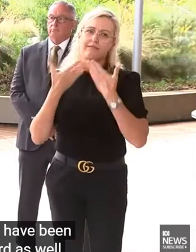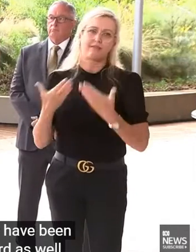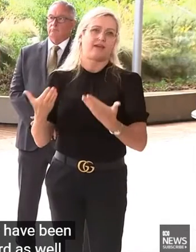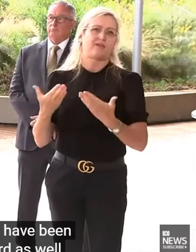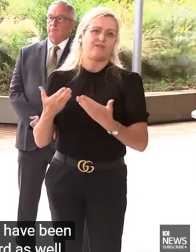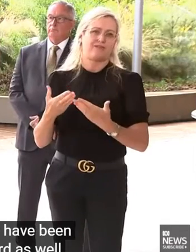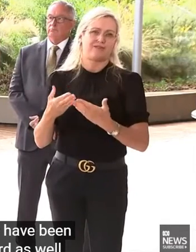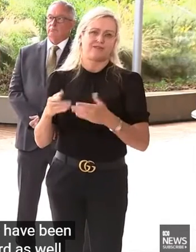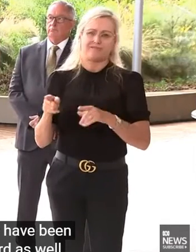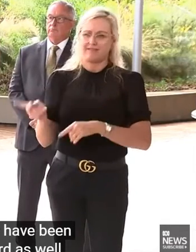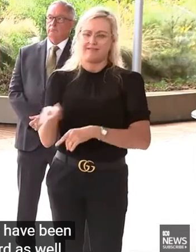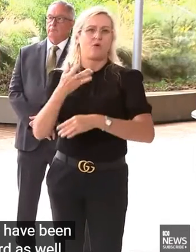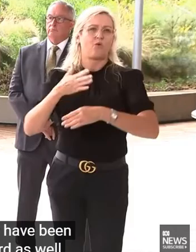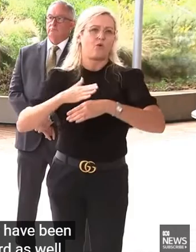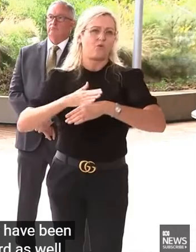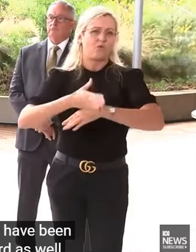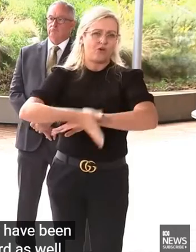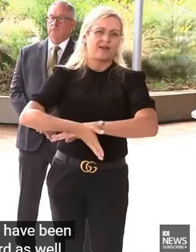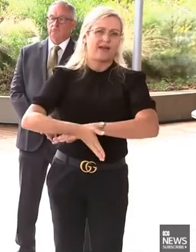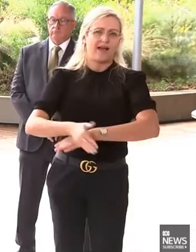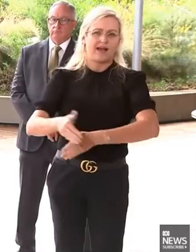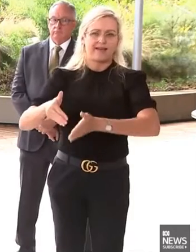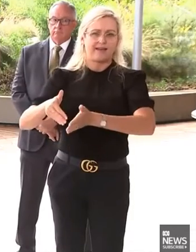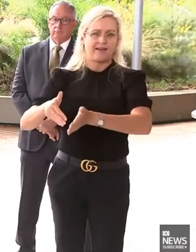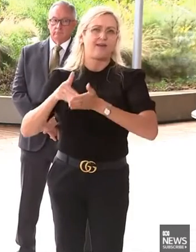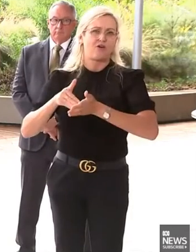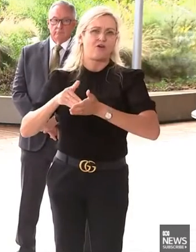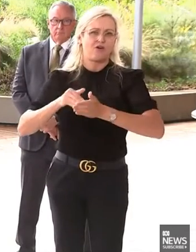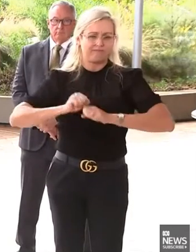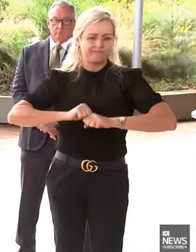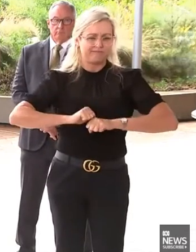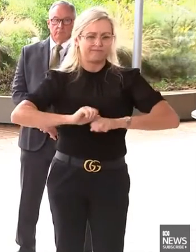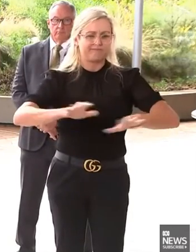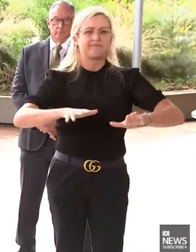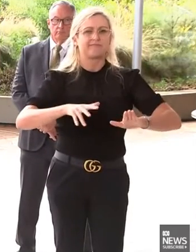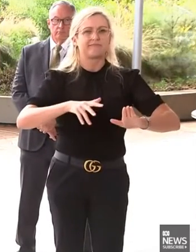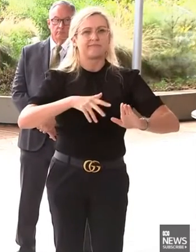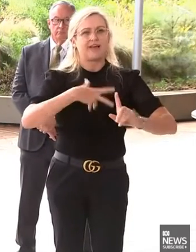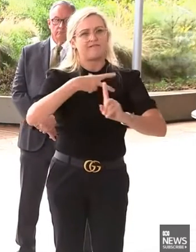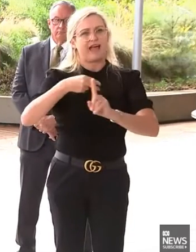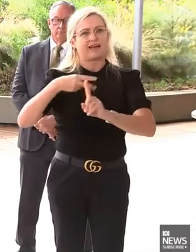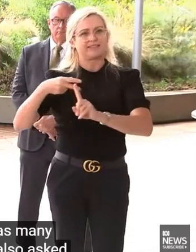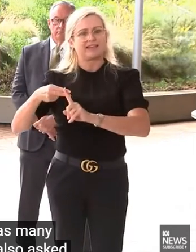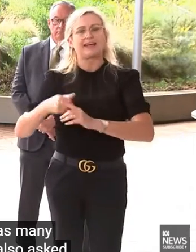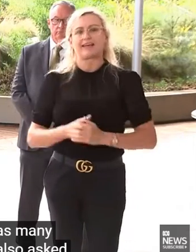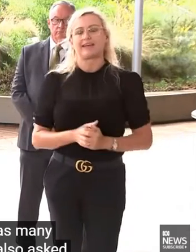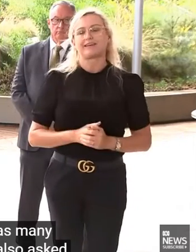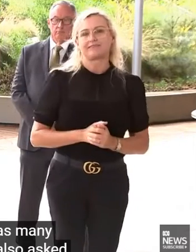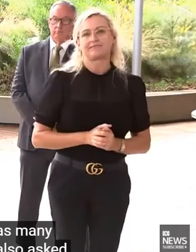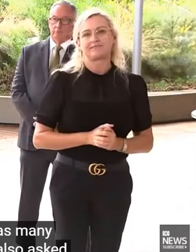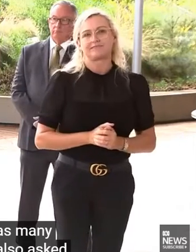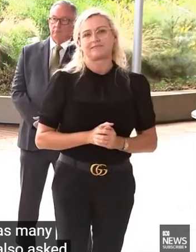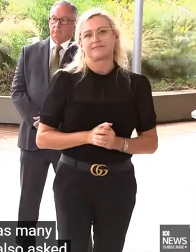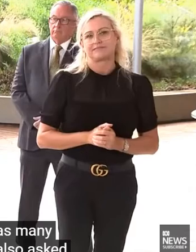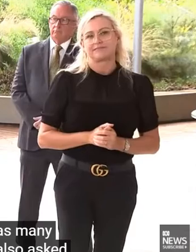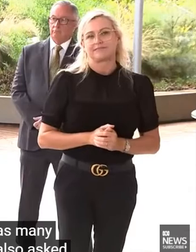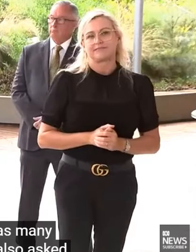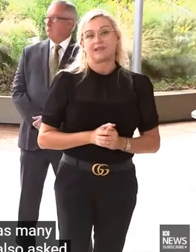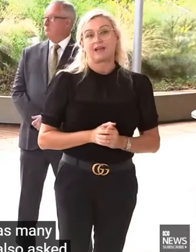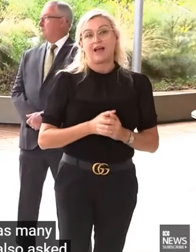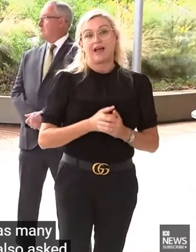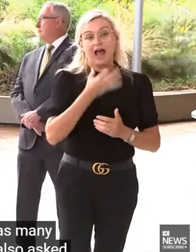hard as well in order to roll out and provide as much access, and I've also asked the community to be